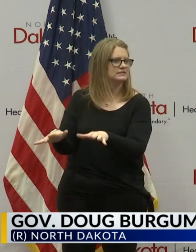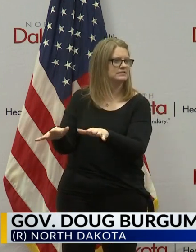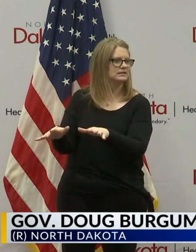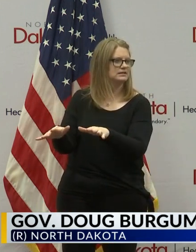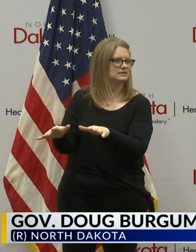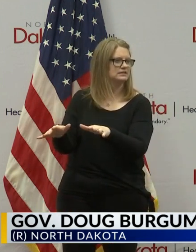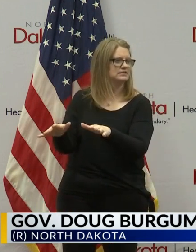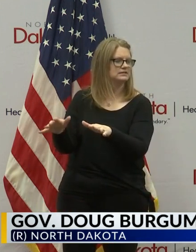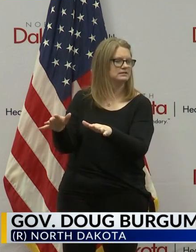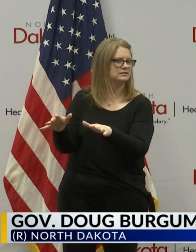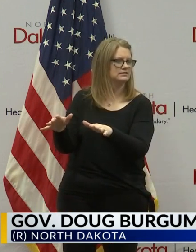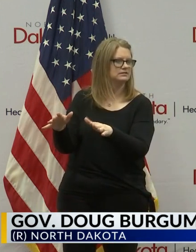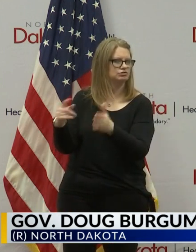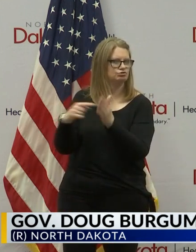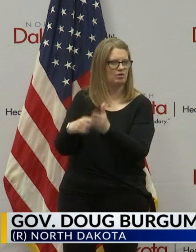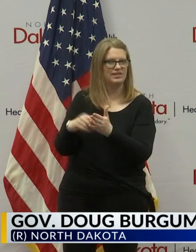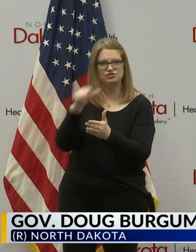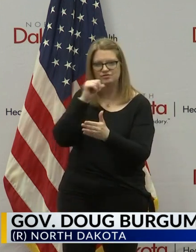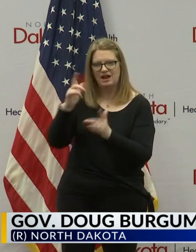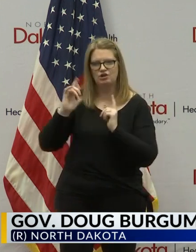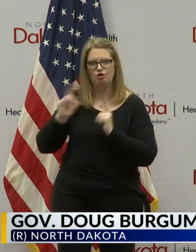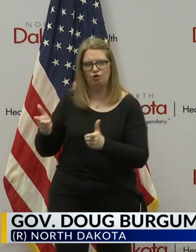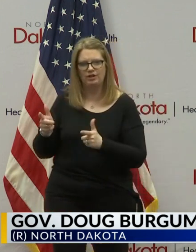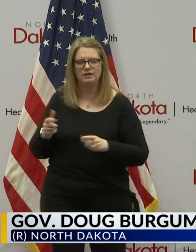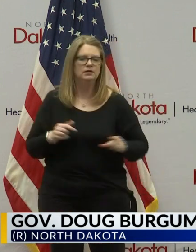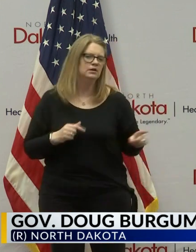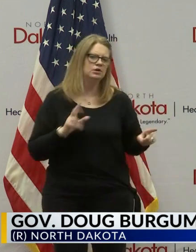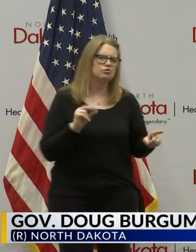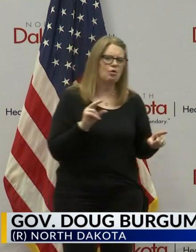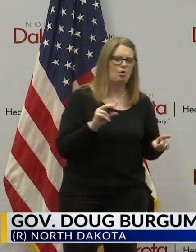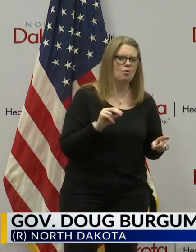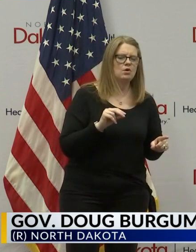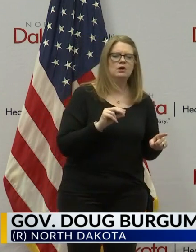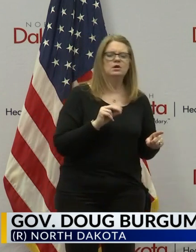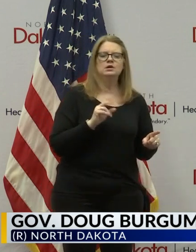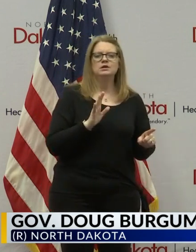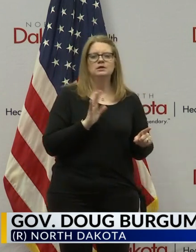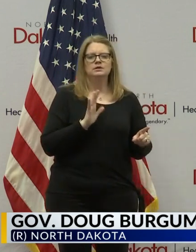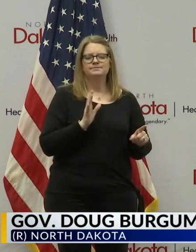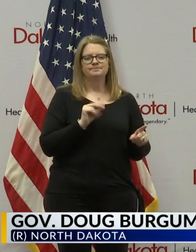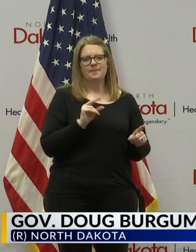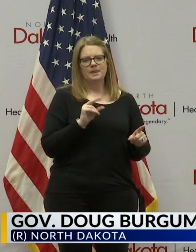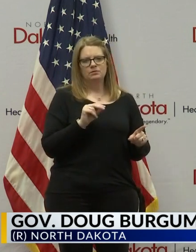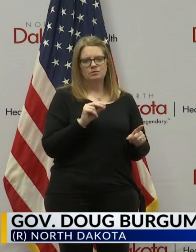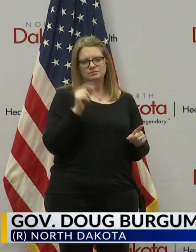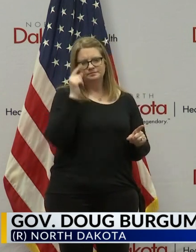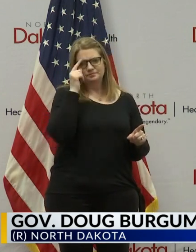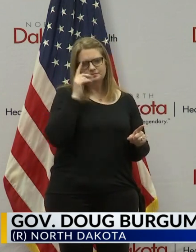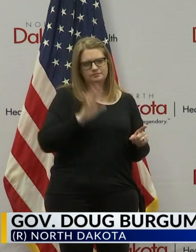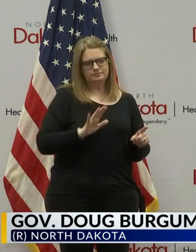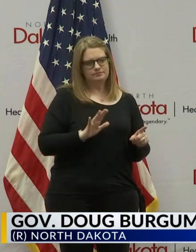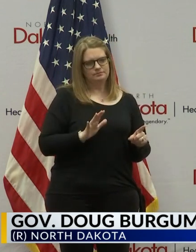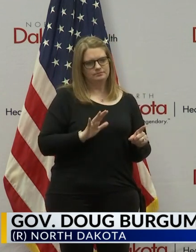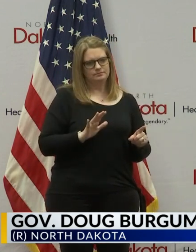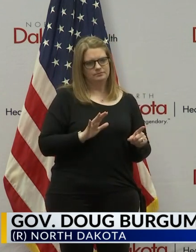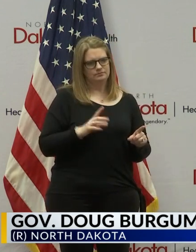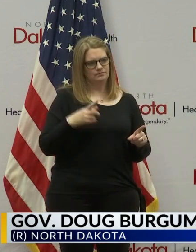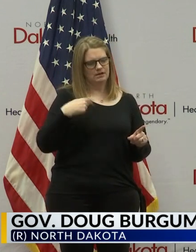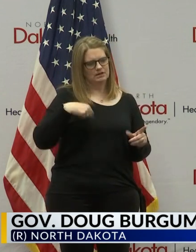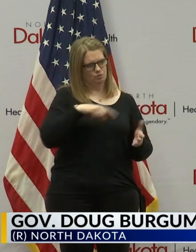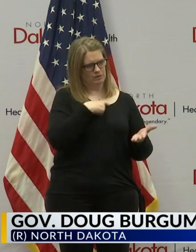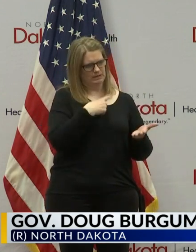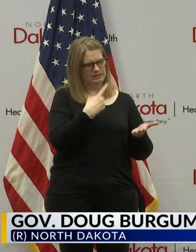that you're not being early? No, it's not. I think what would be discussed